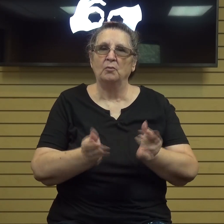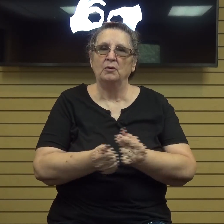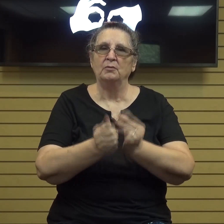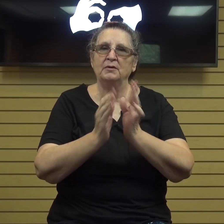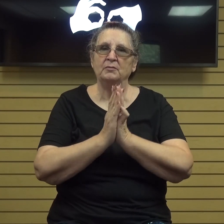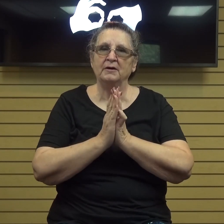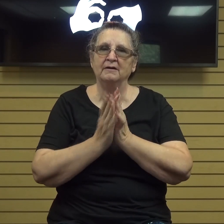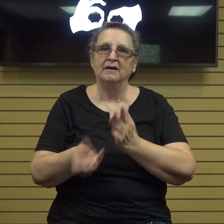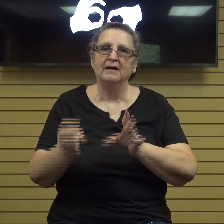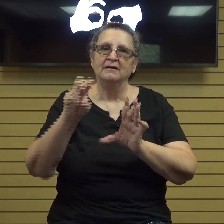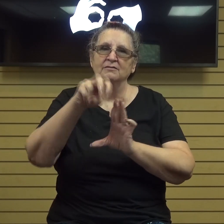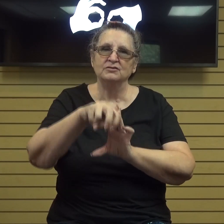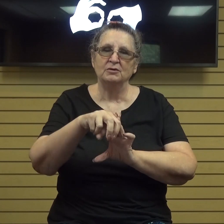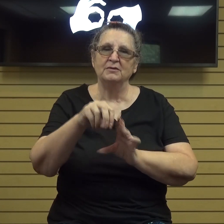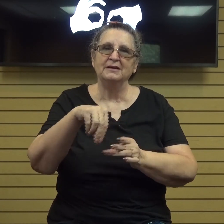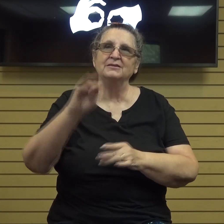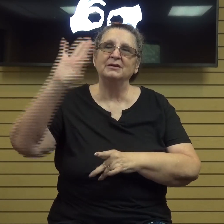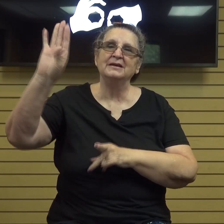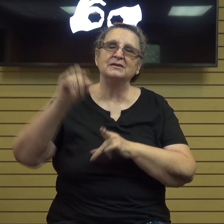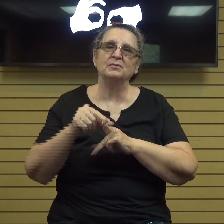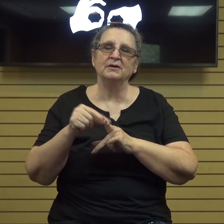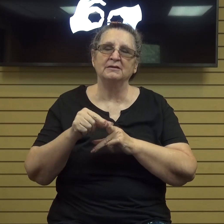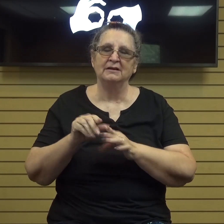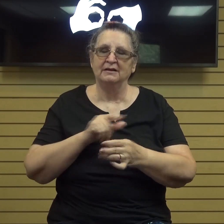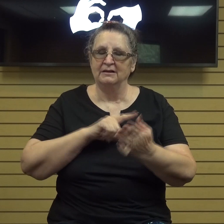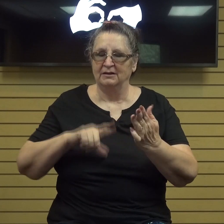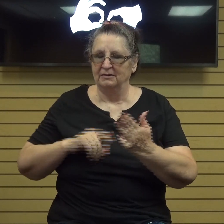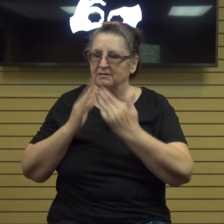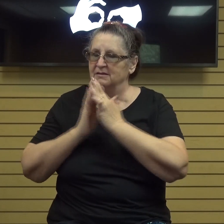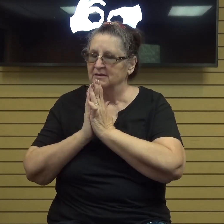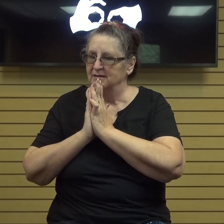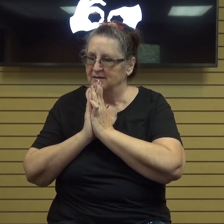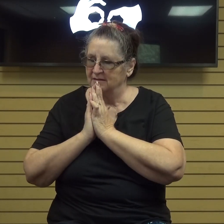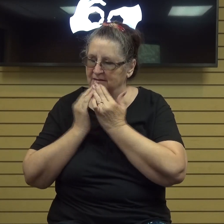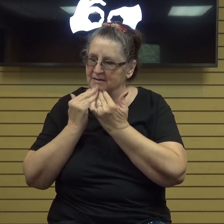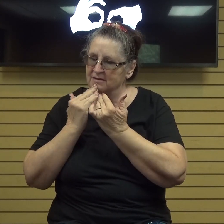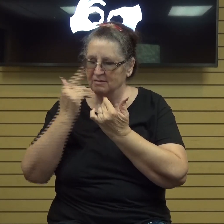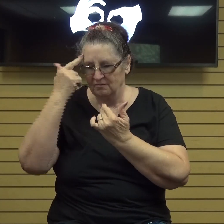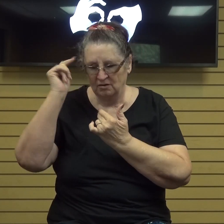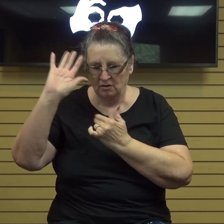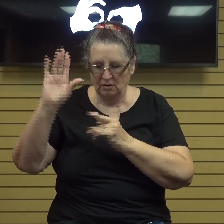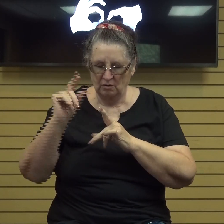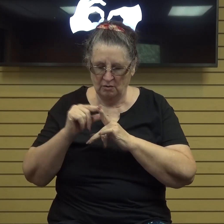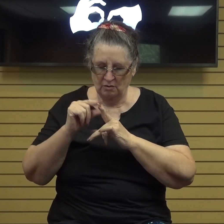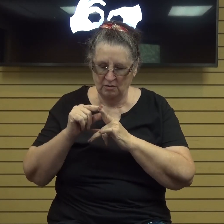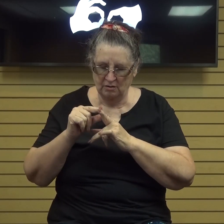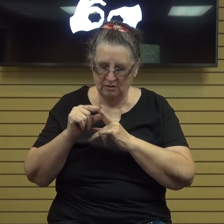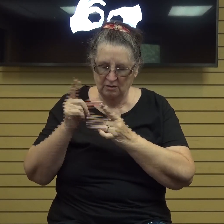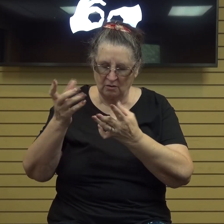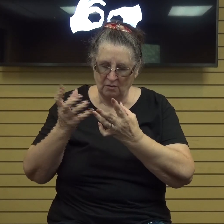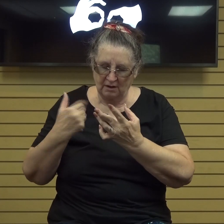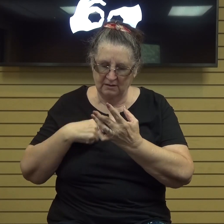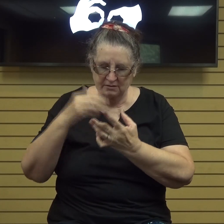word lord we thank you for your word that you give to us that you want us to know you thank you